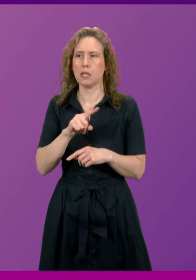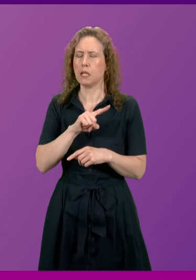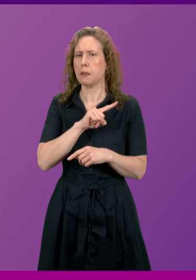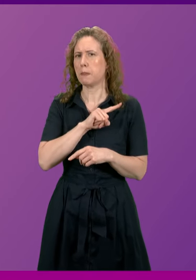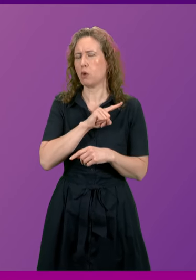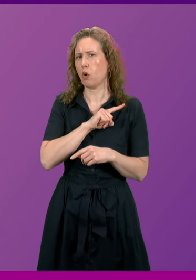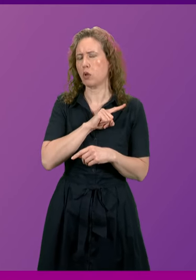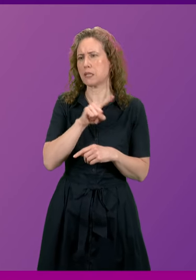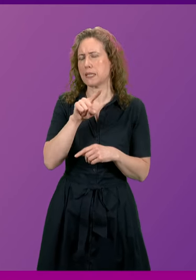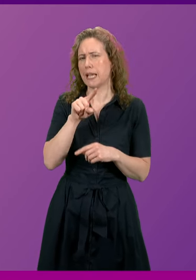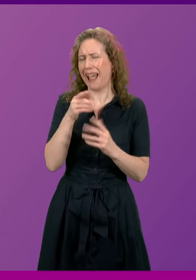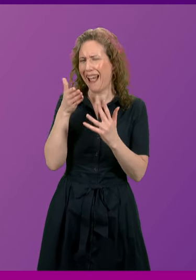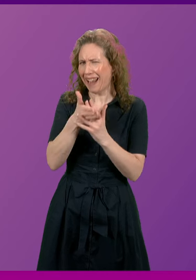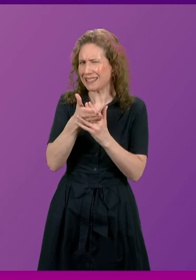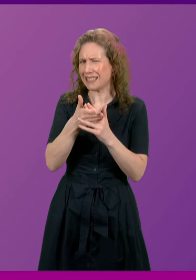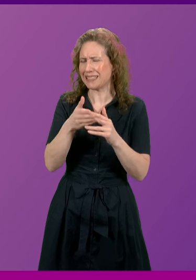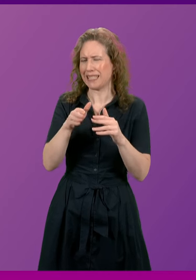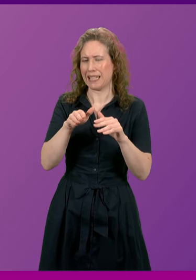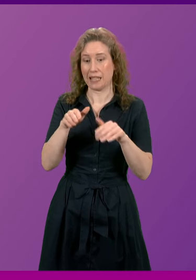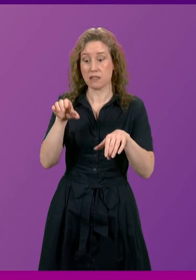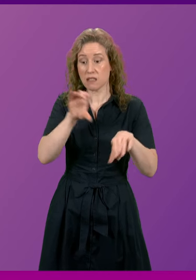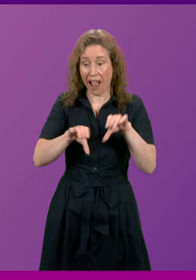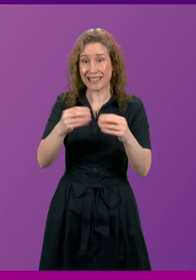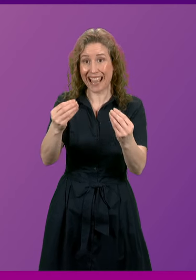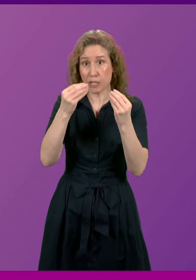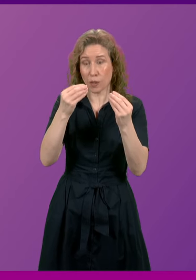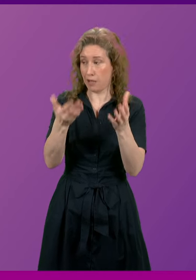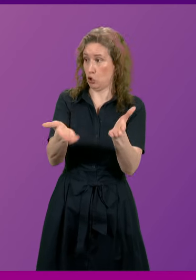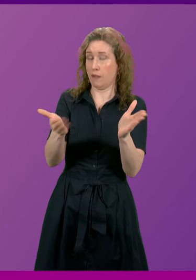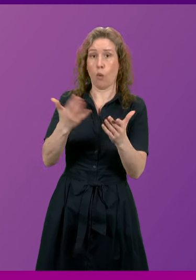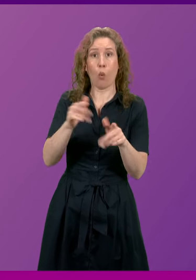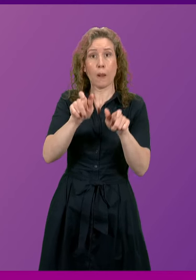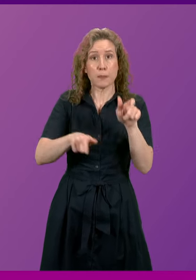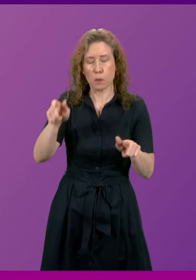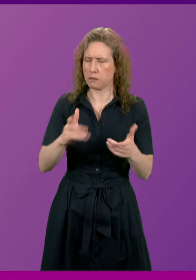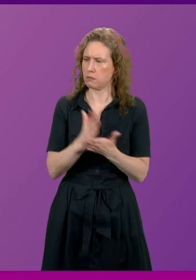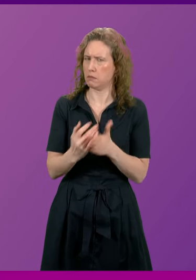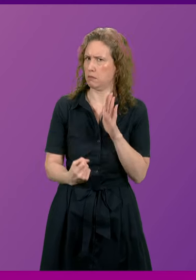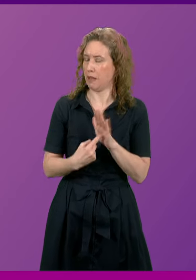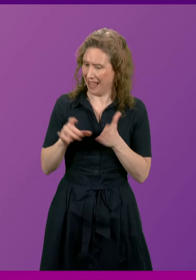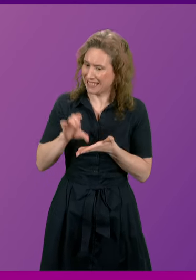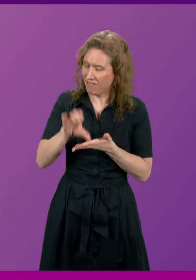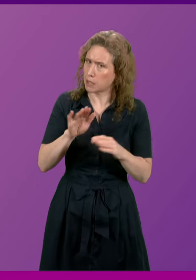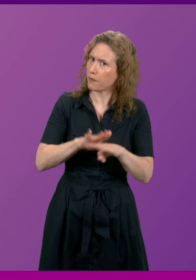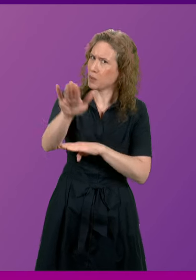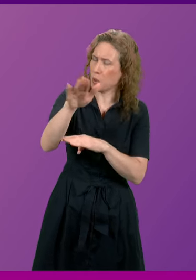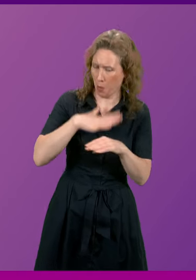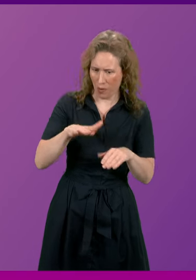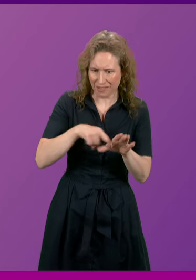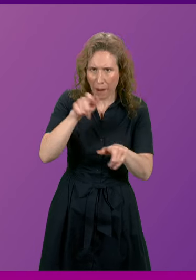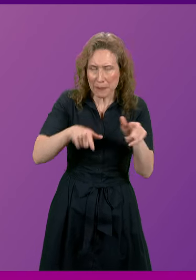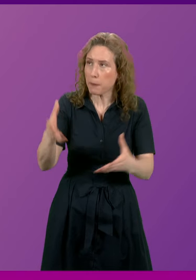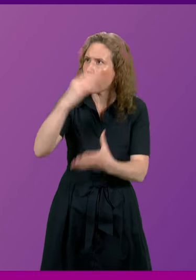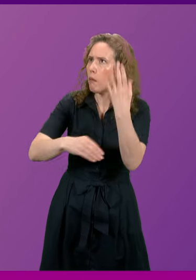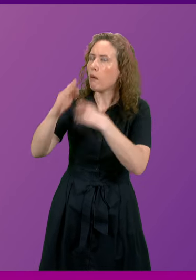accessing computer science education for pupils is vital as an investment in the future of Scotland and there is